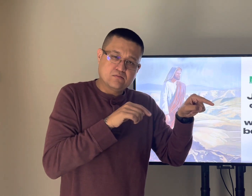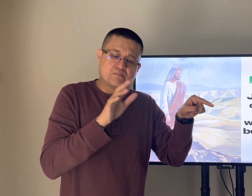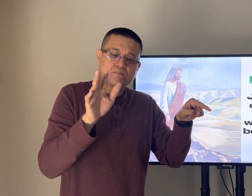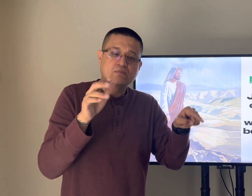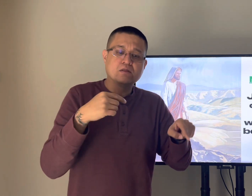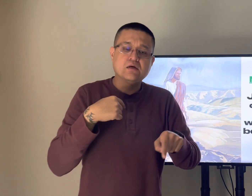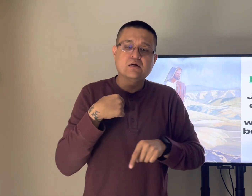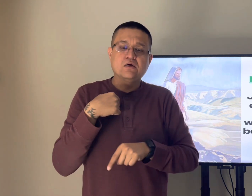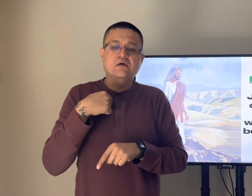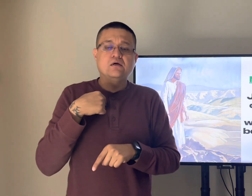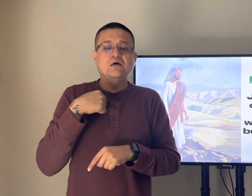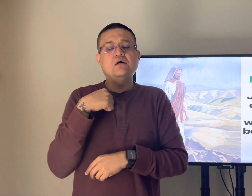where jesus was led